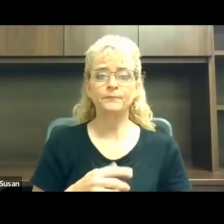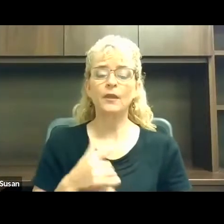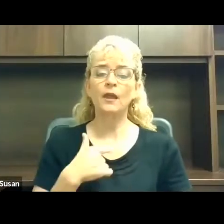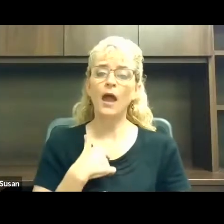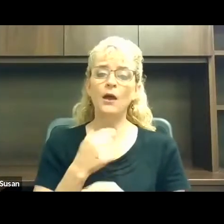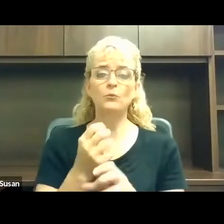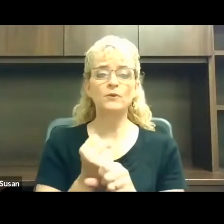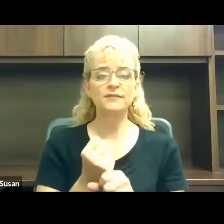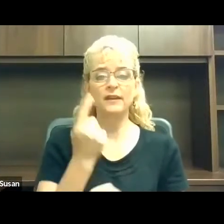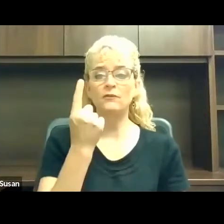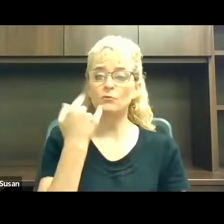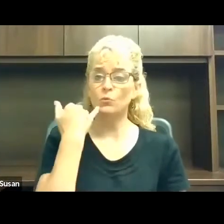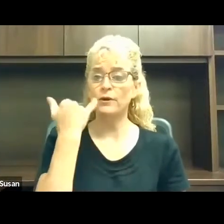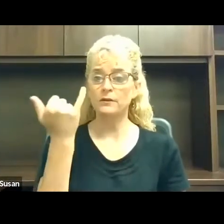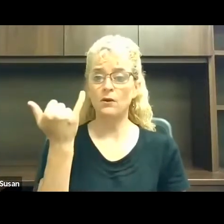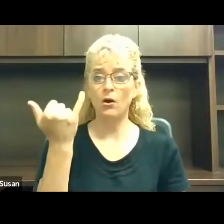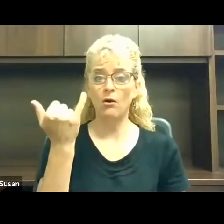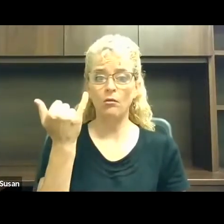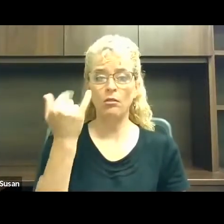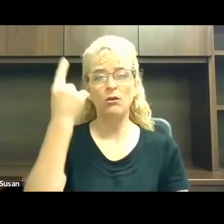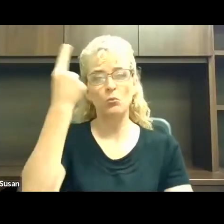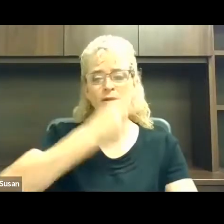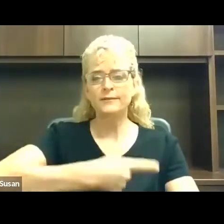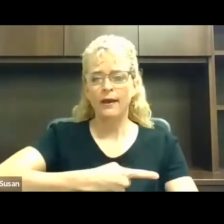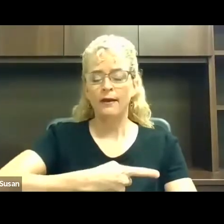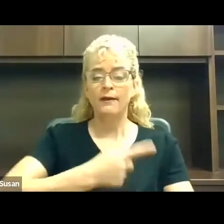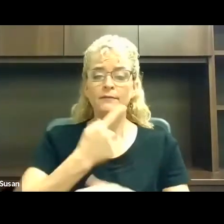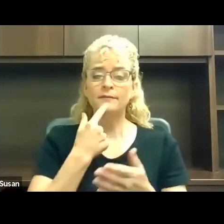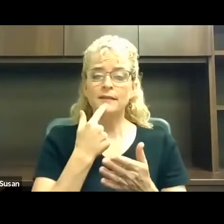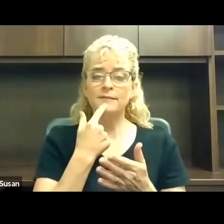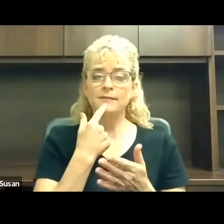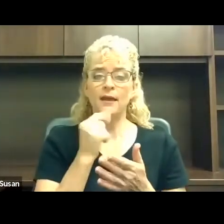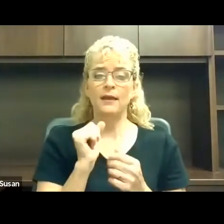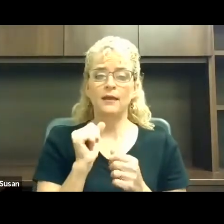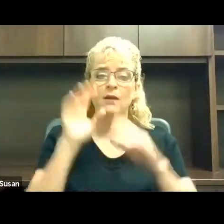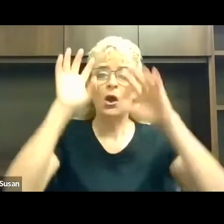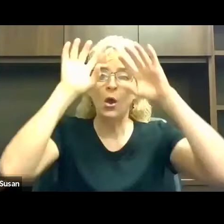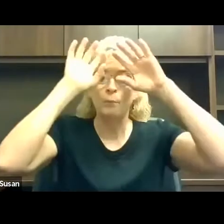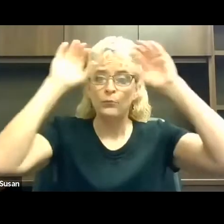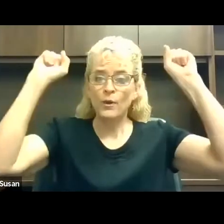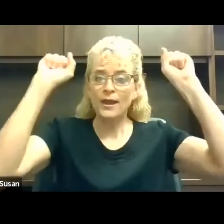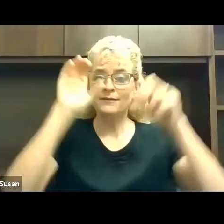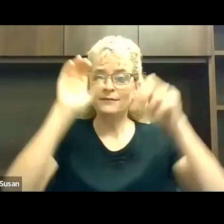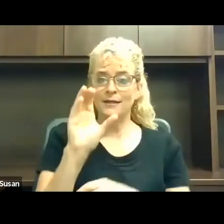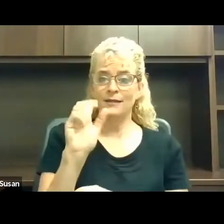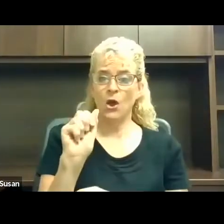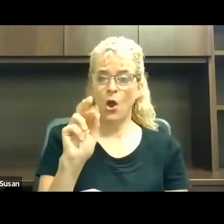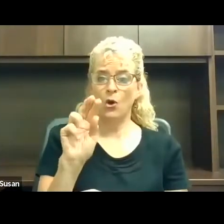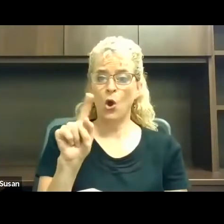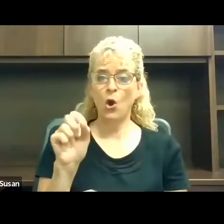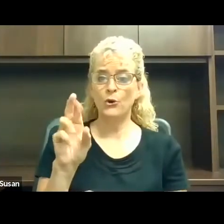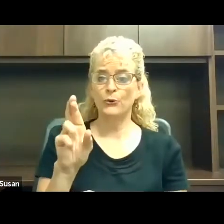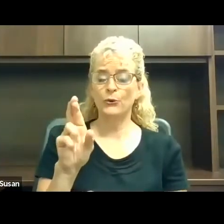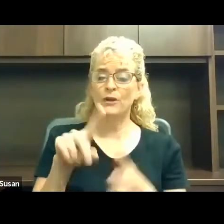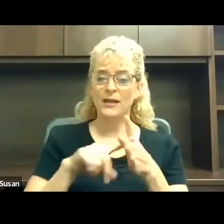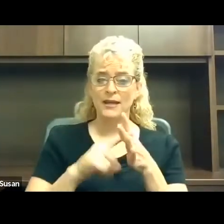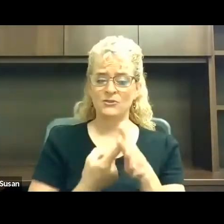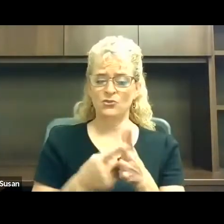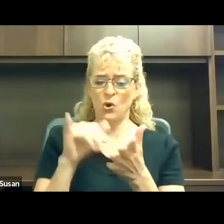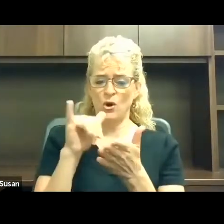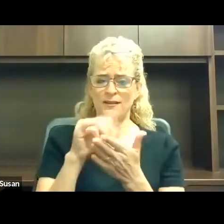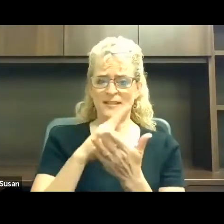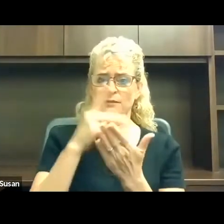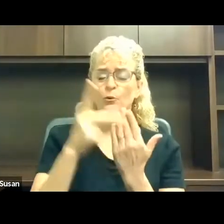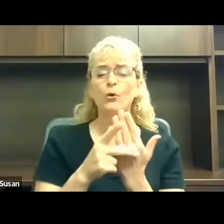one day and said, President Carter's starting this program. Uh, he wants to hire